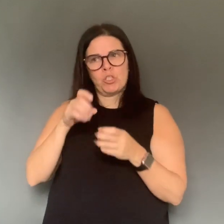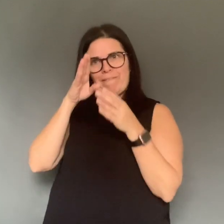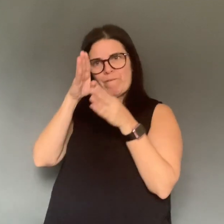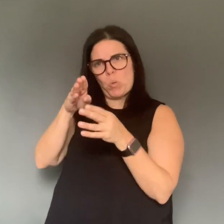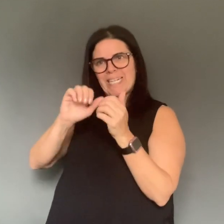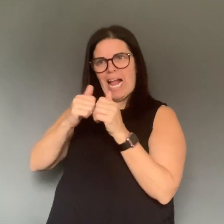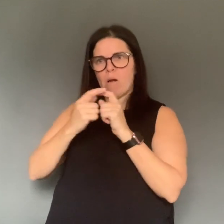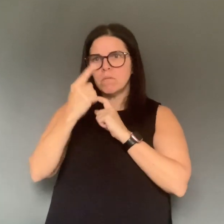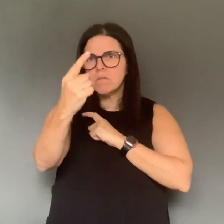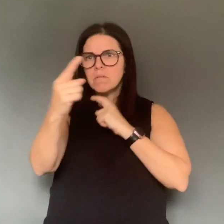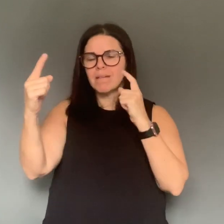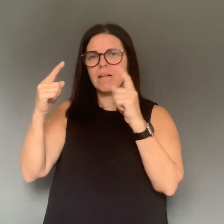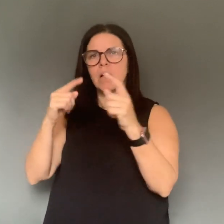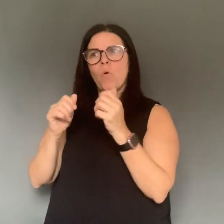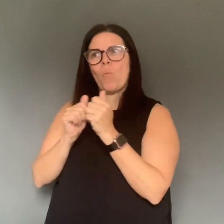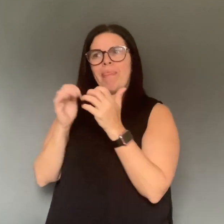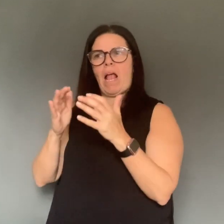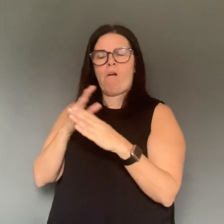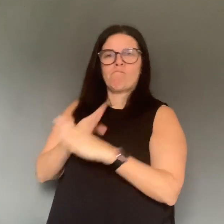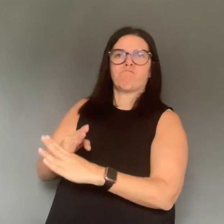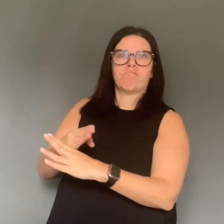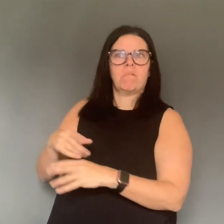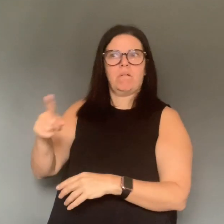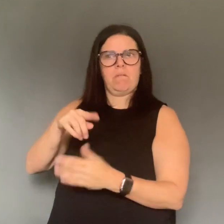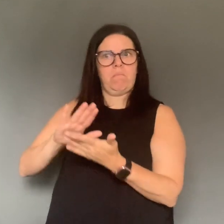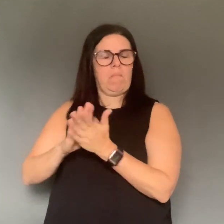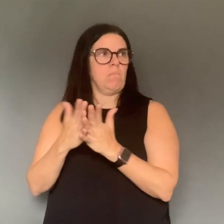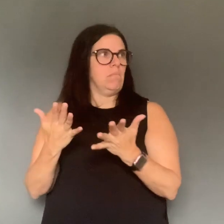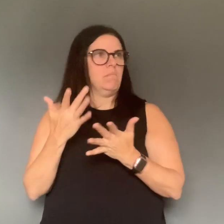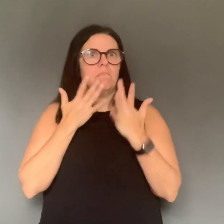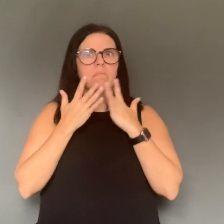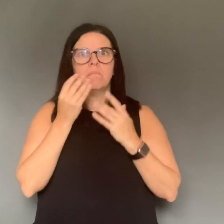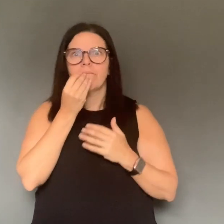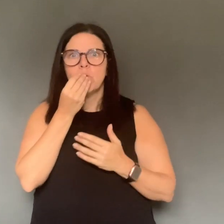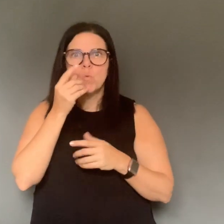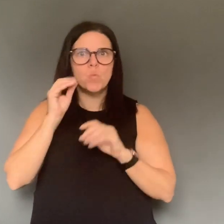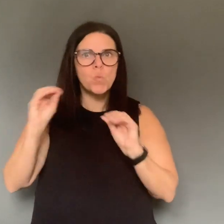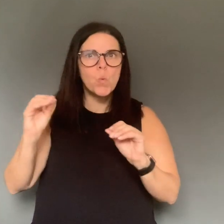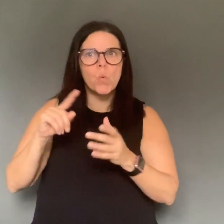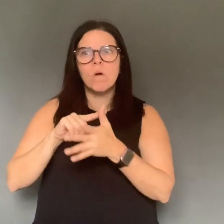measures without causing any undue hardship hardship or harm to any individual.